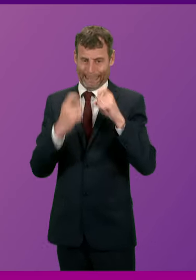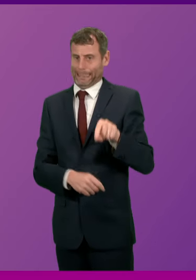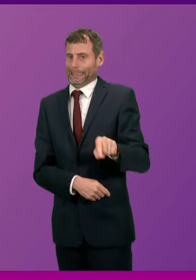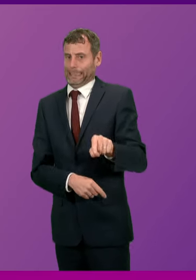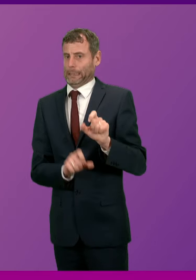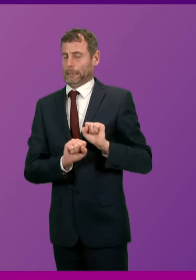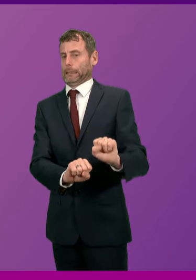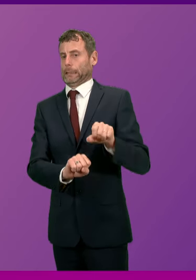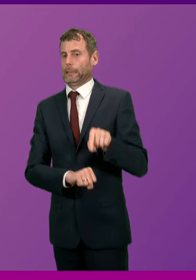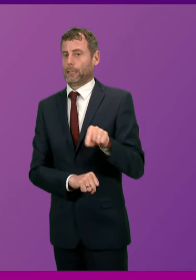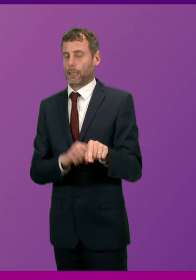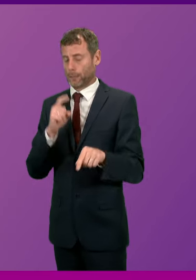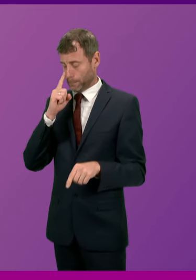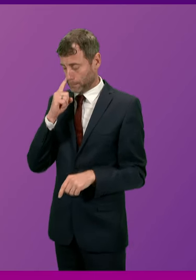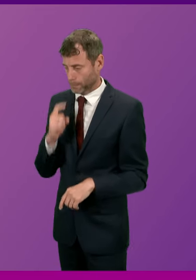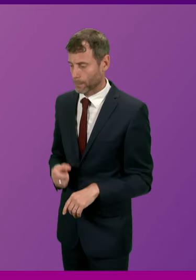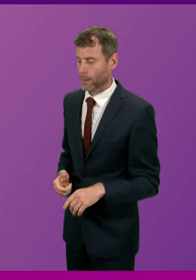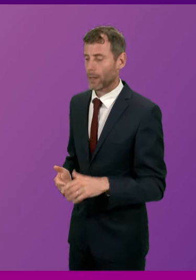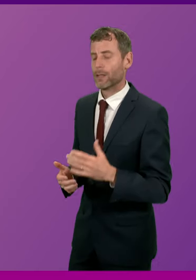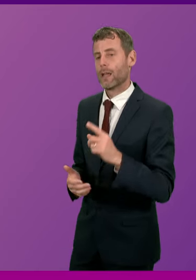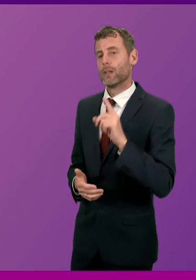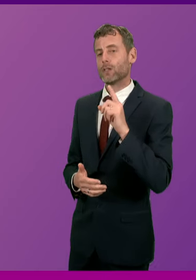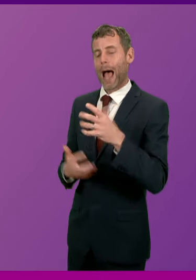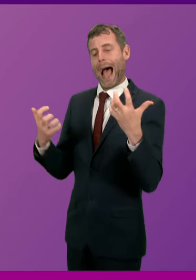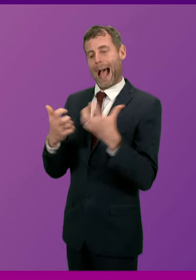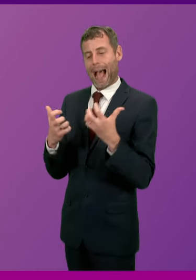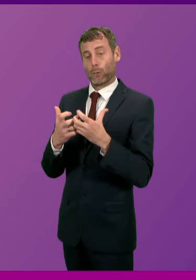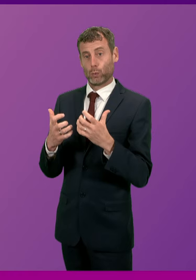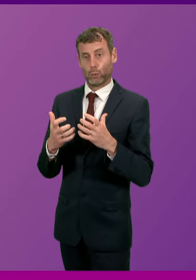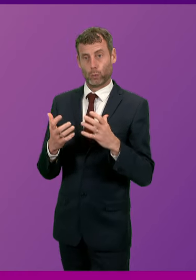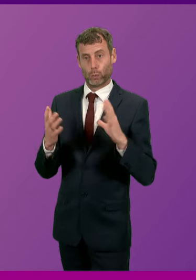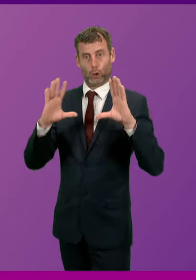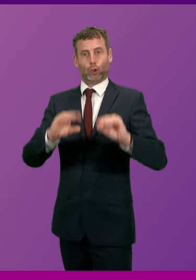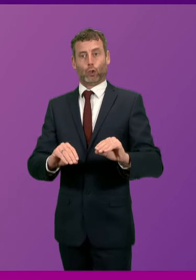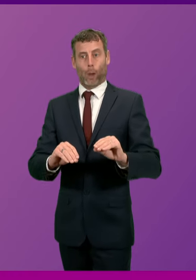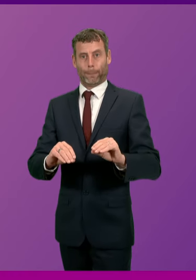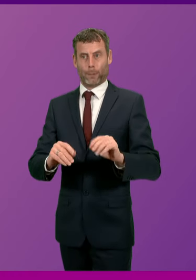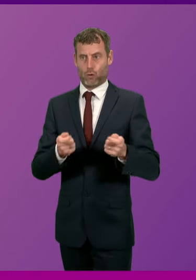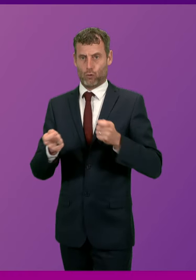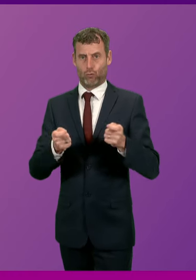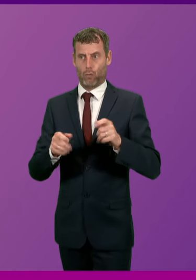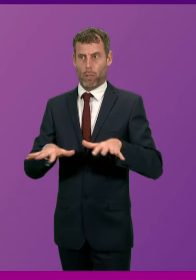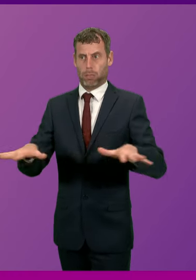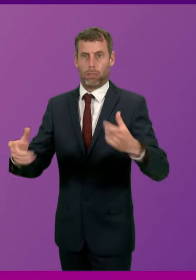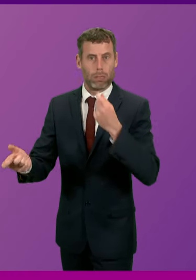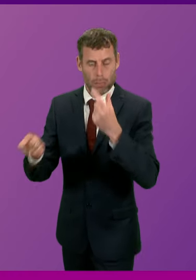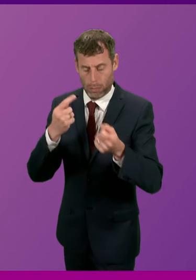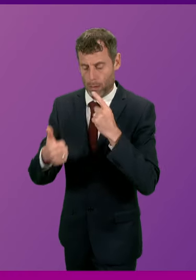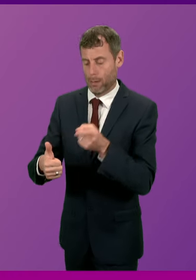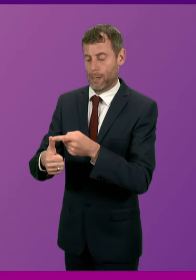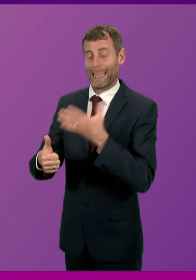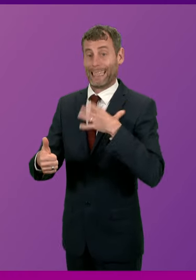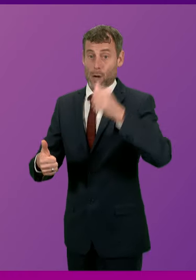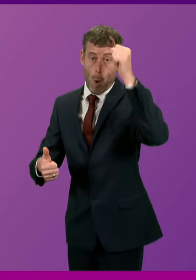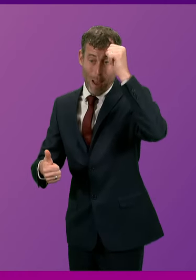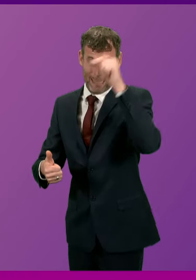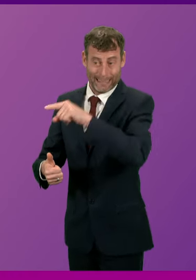of activity that is necessary to tackle this threat. And it's a combination of three elements. It's about awareness